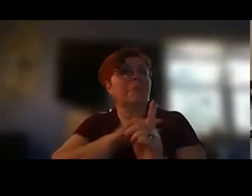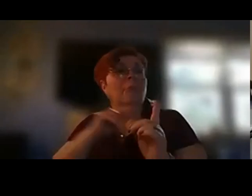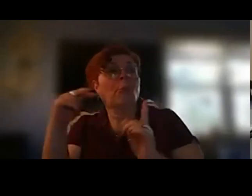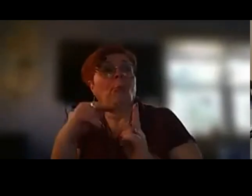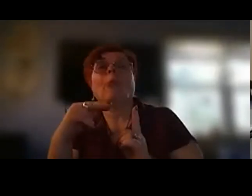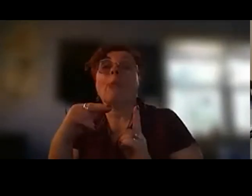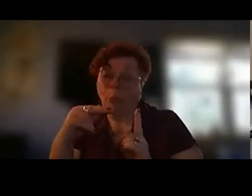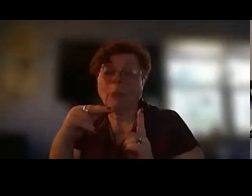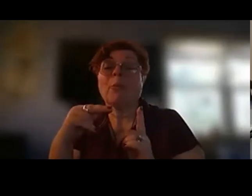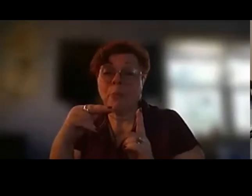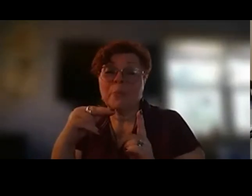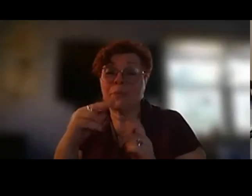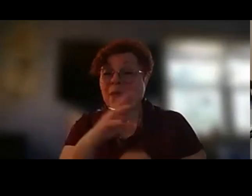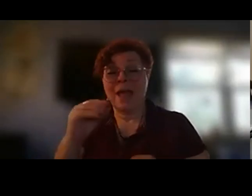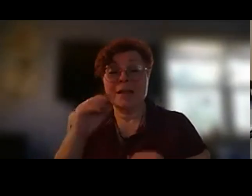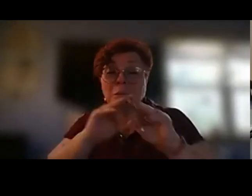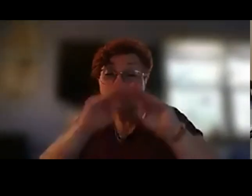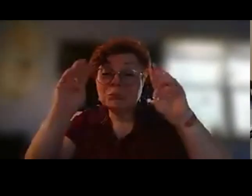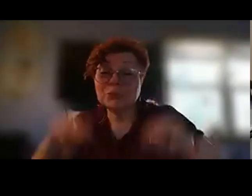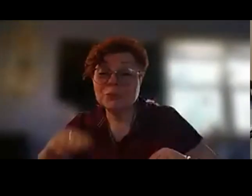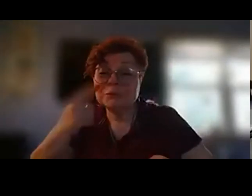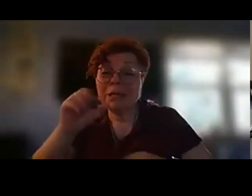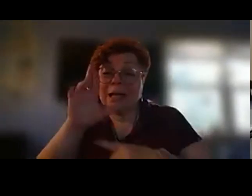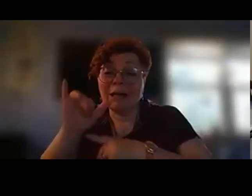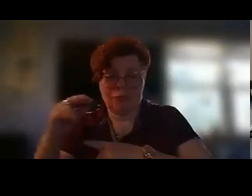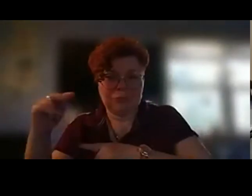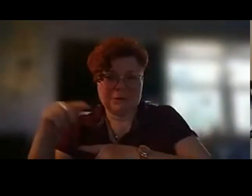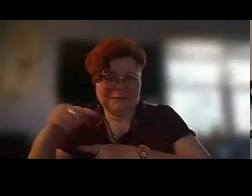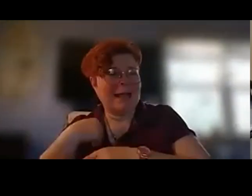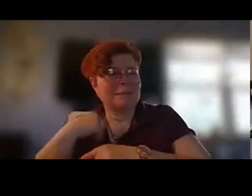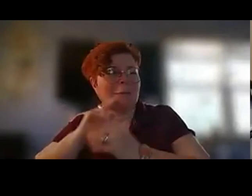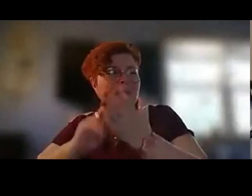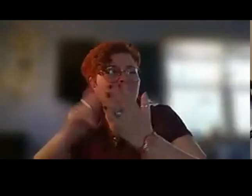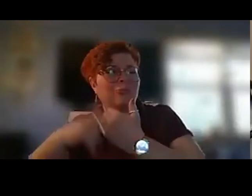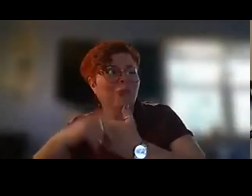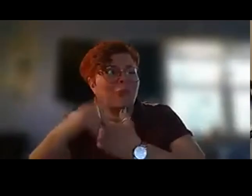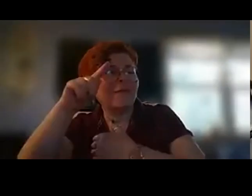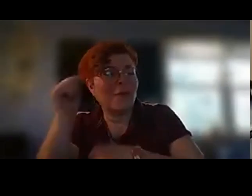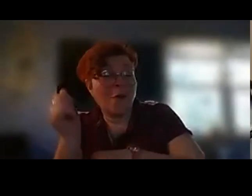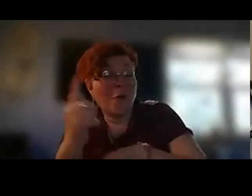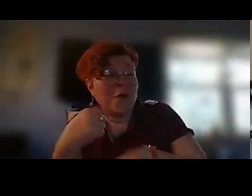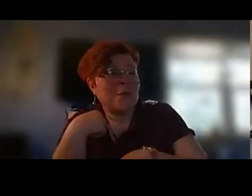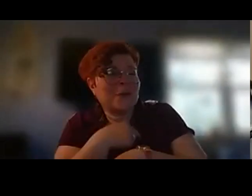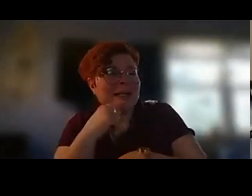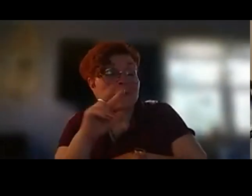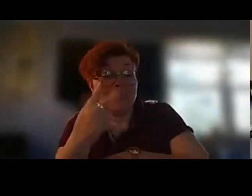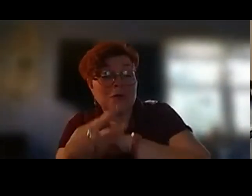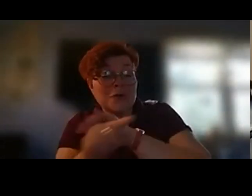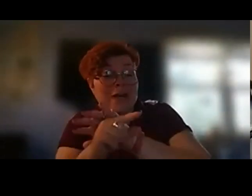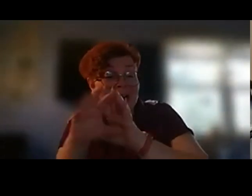the museum gallery has a program where we can have a third grade class come through the museum